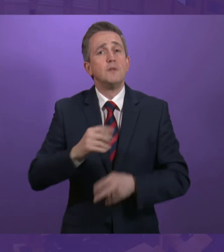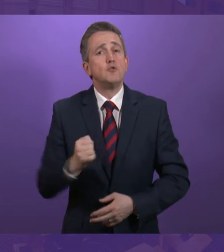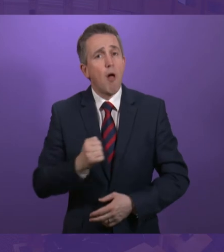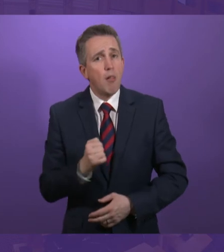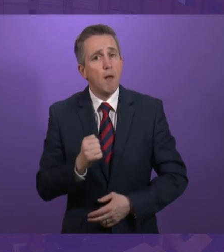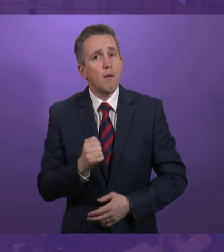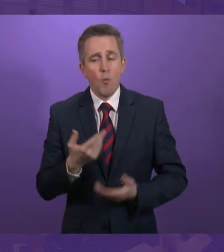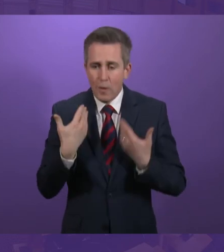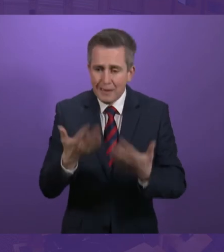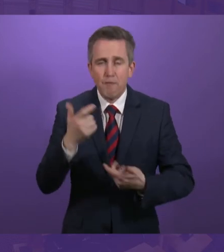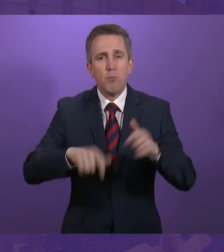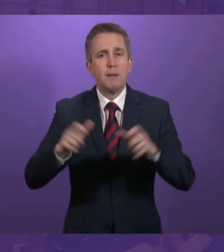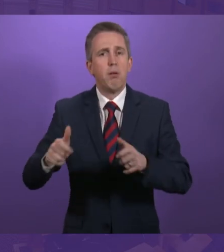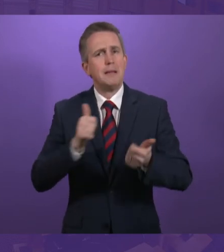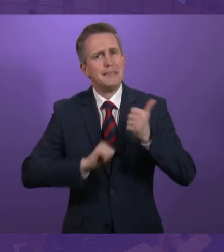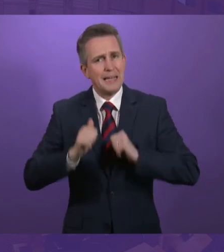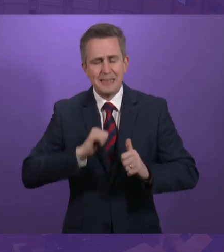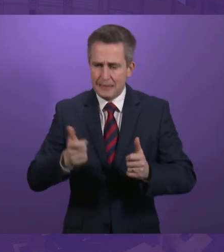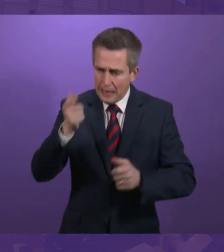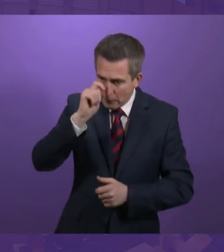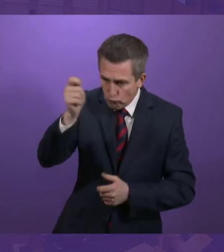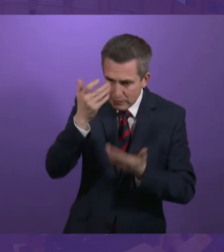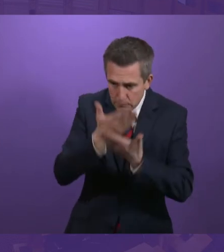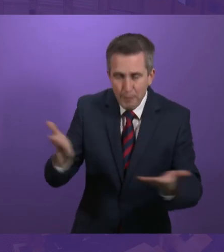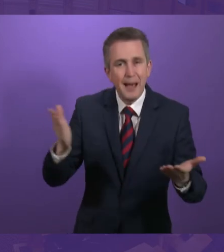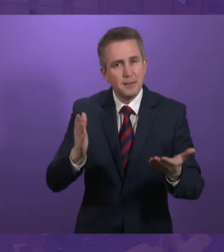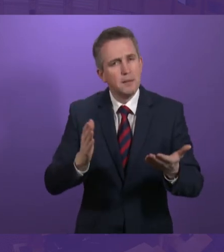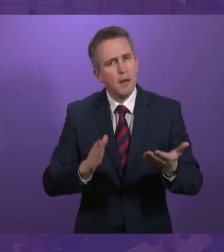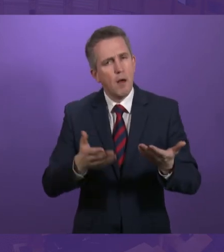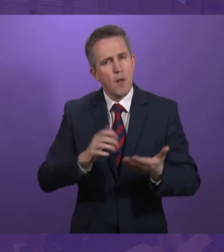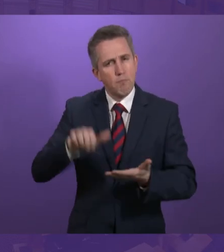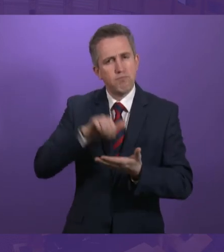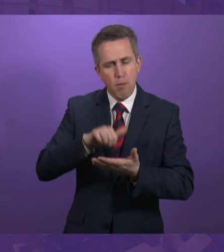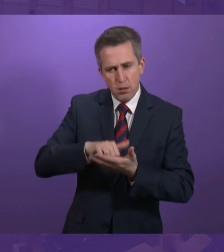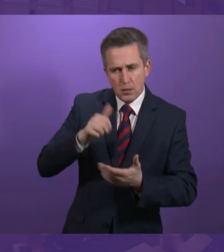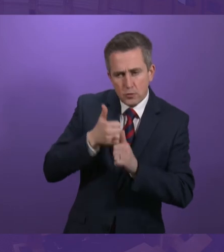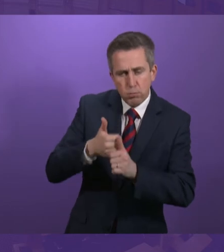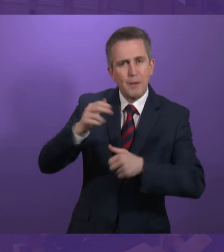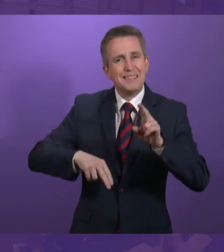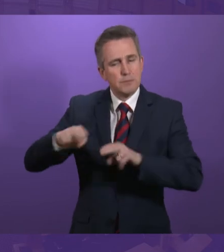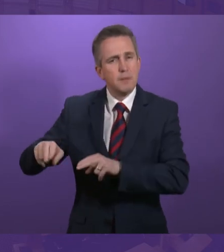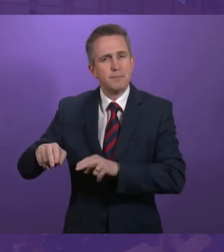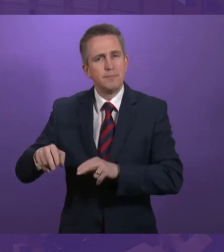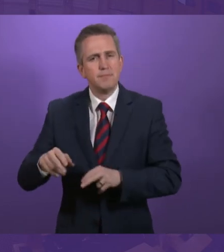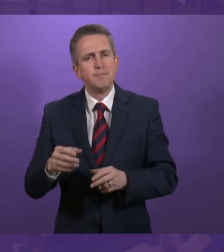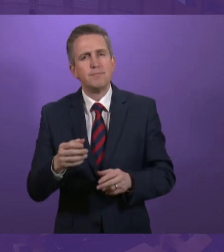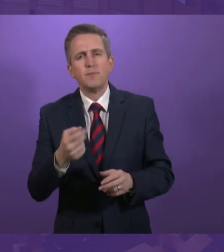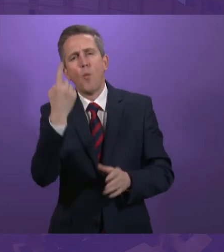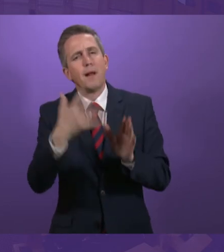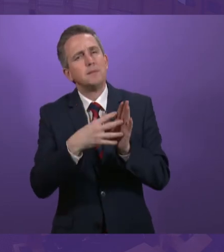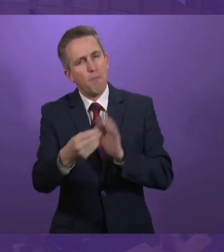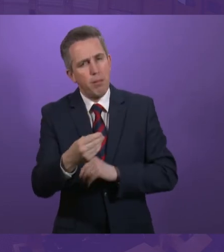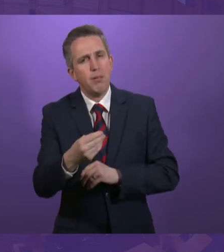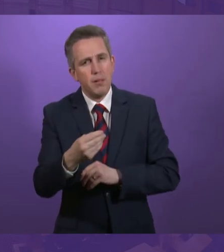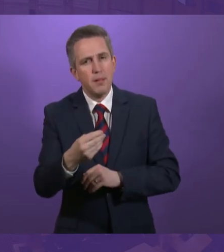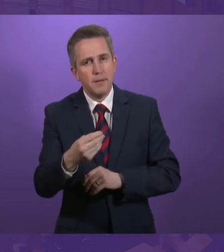dignity and respect embedded of that framework of disability assessments. And I suppose to concentrate on a concrete example on